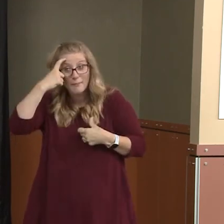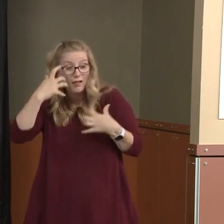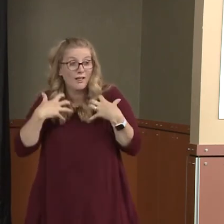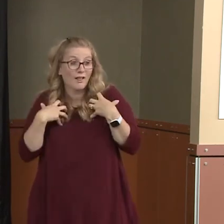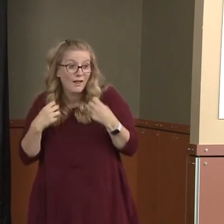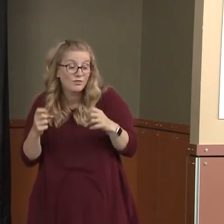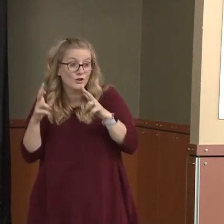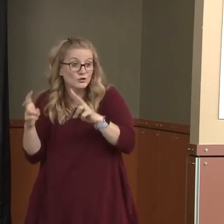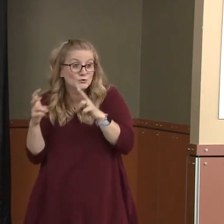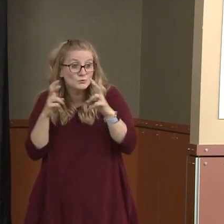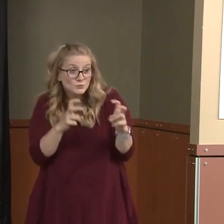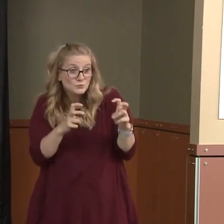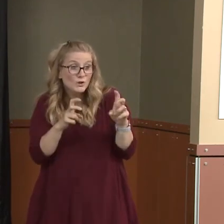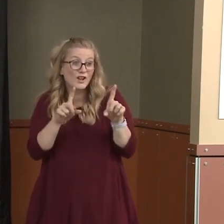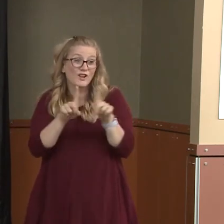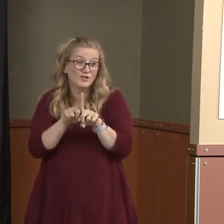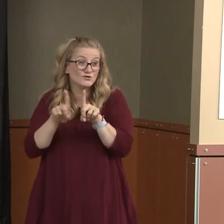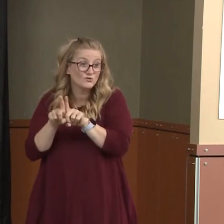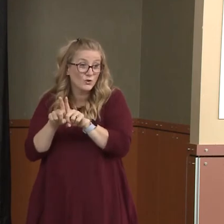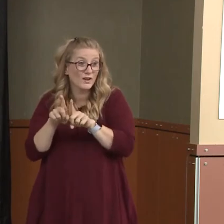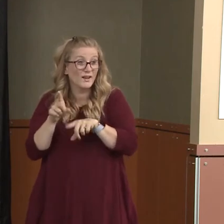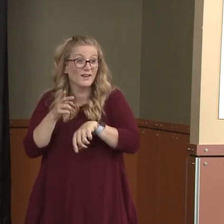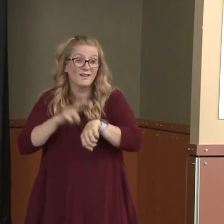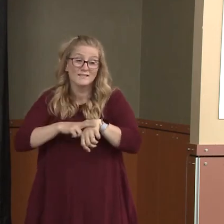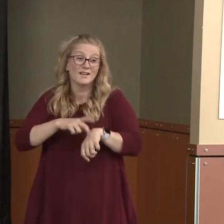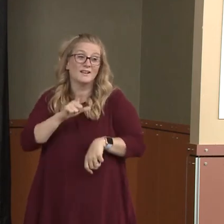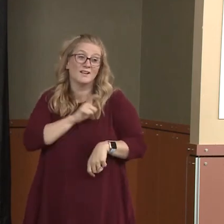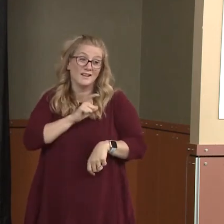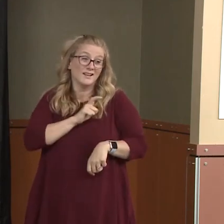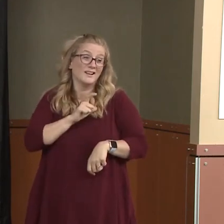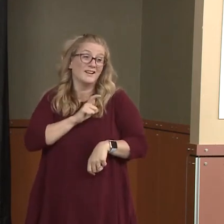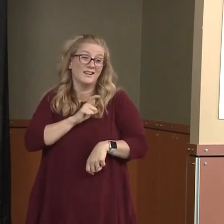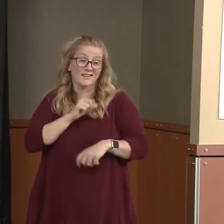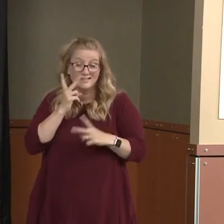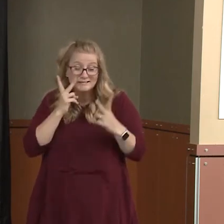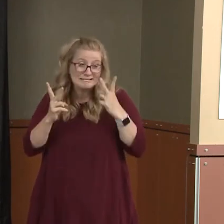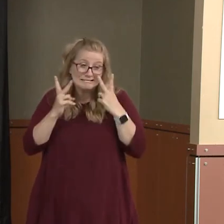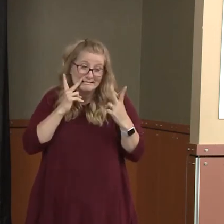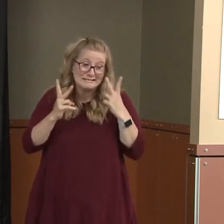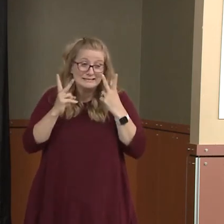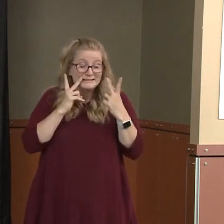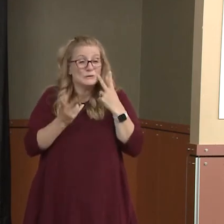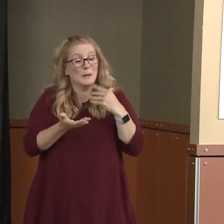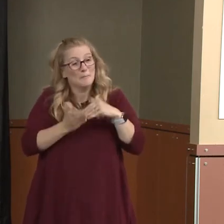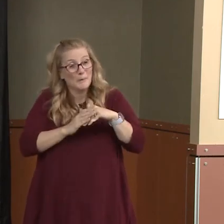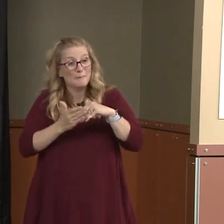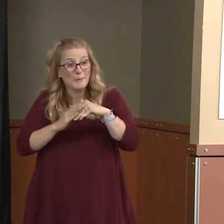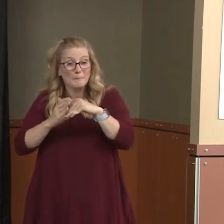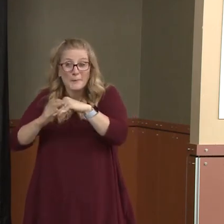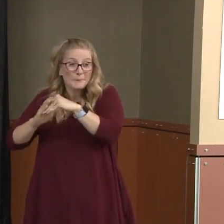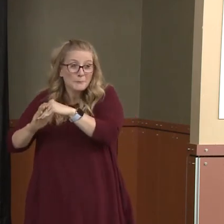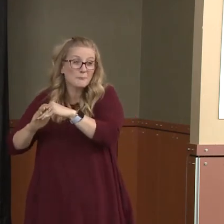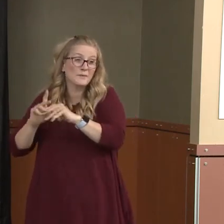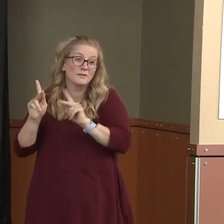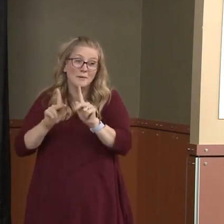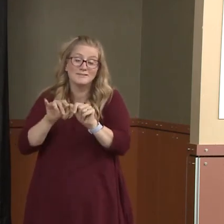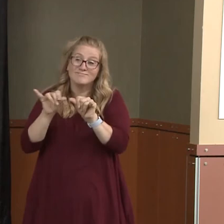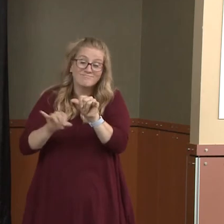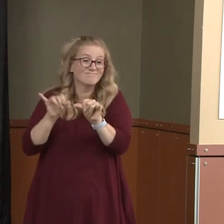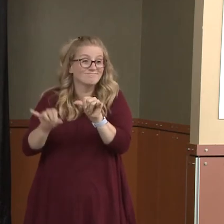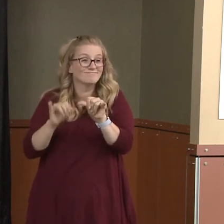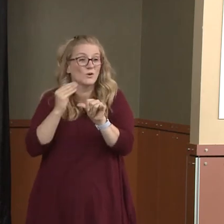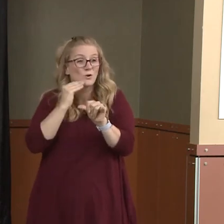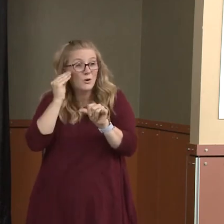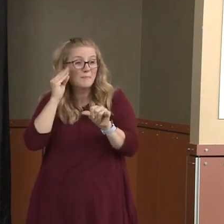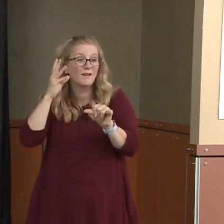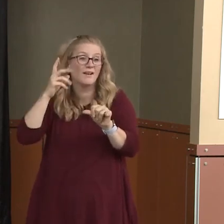on the law enforcement side, we have seen a dramatic increase since March with people being shut into their homes and not being able to go out